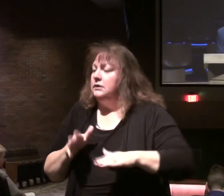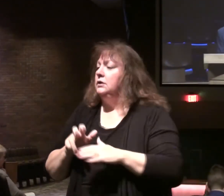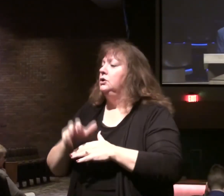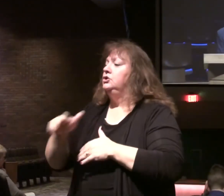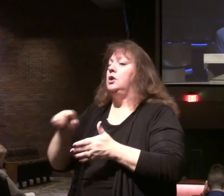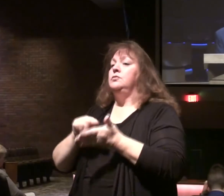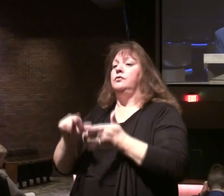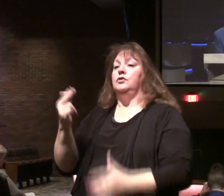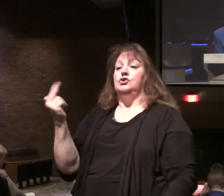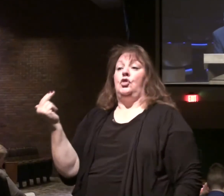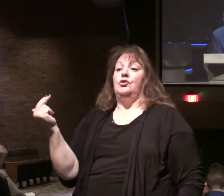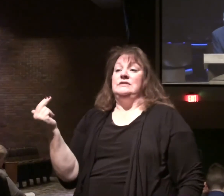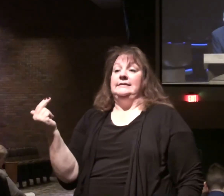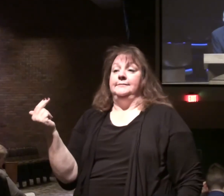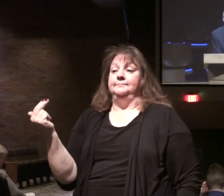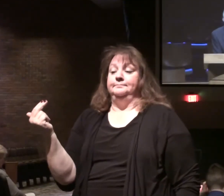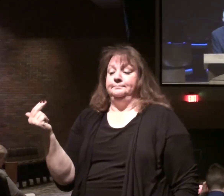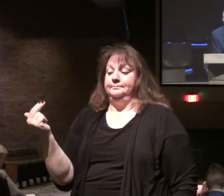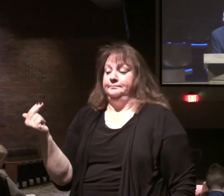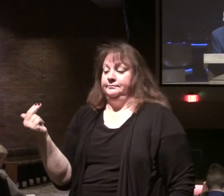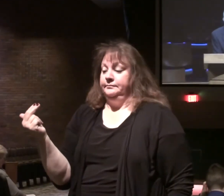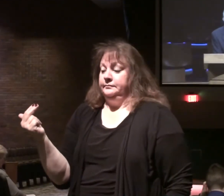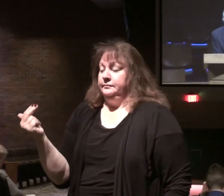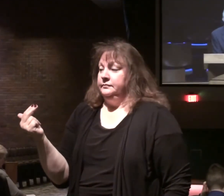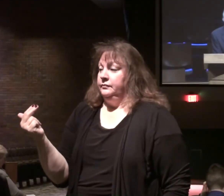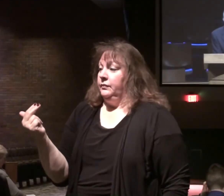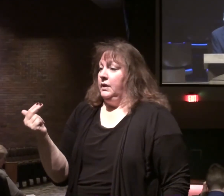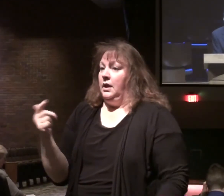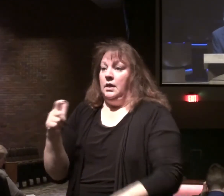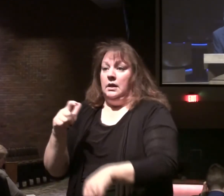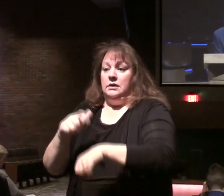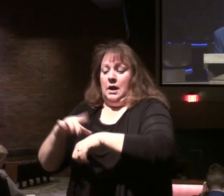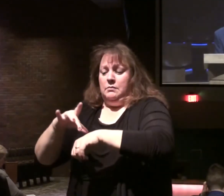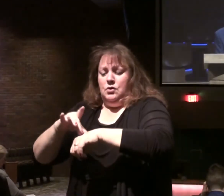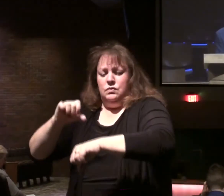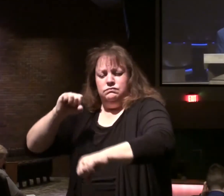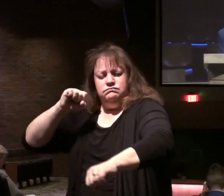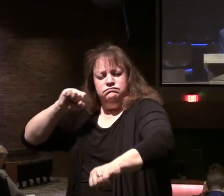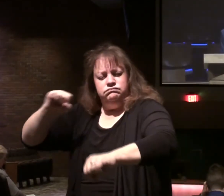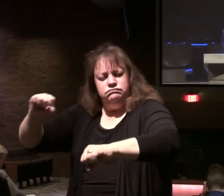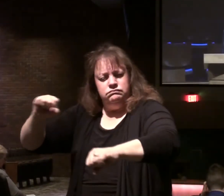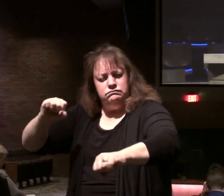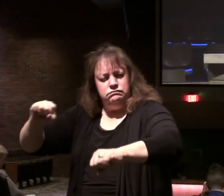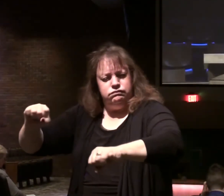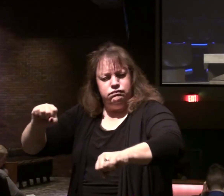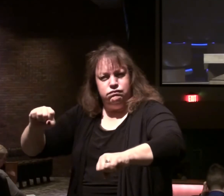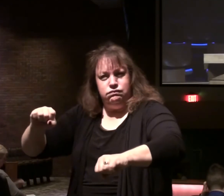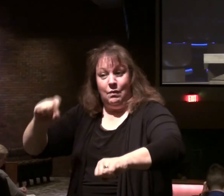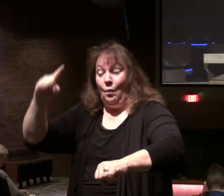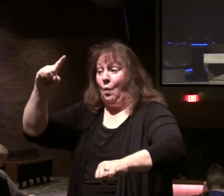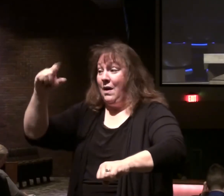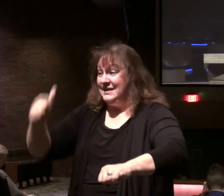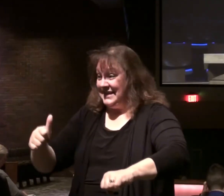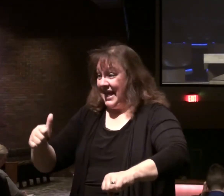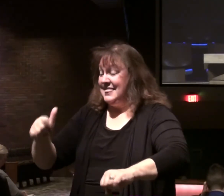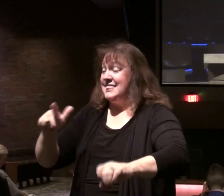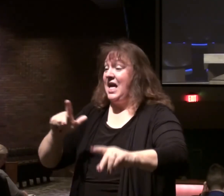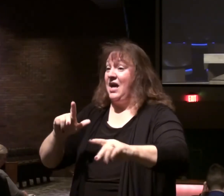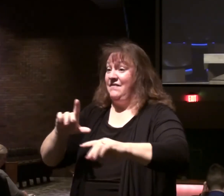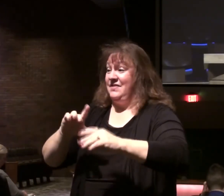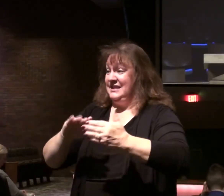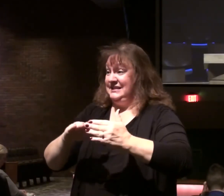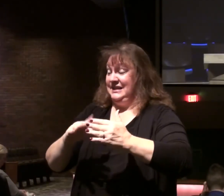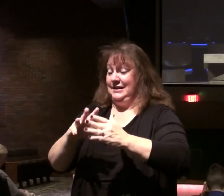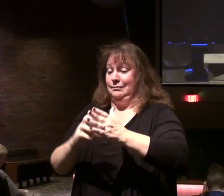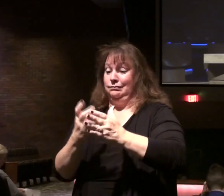down to verse 13. In that hour, there was a great earthquake. A tenth of the city fell. Seven thousand people were killed in the